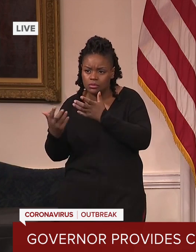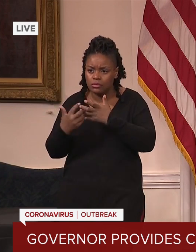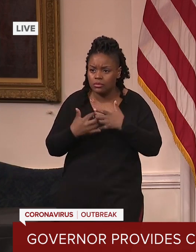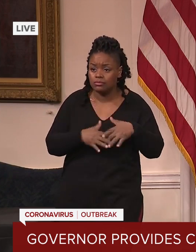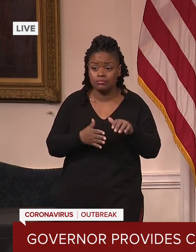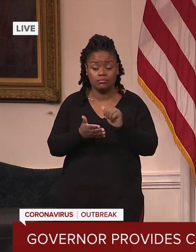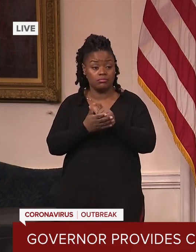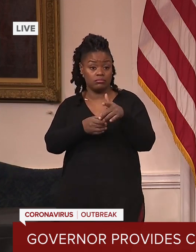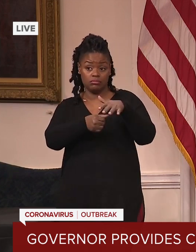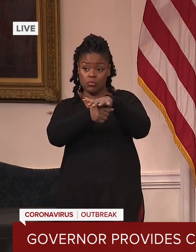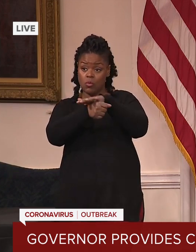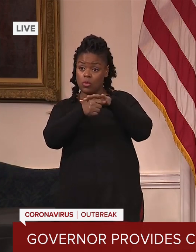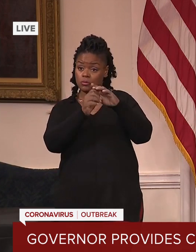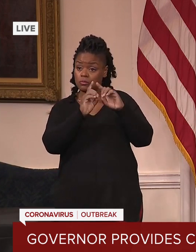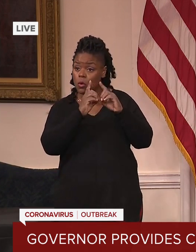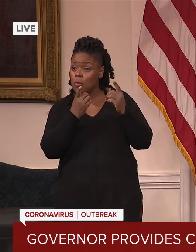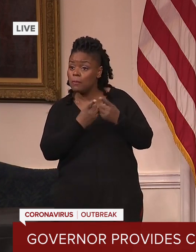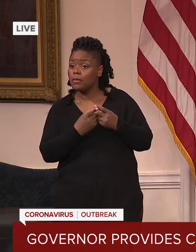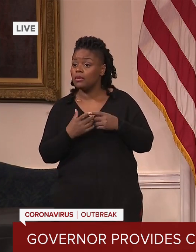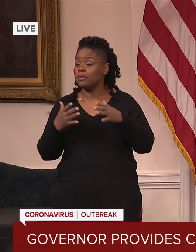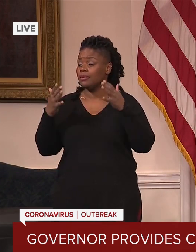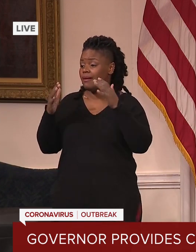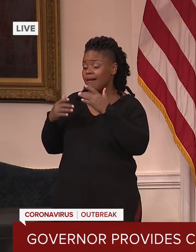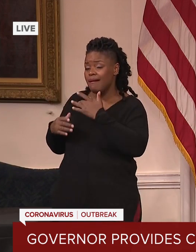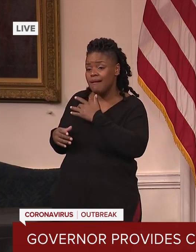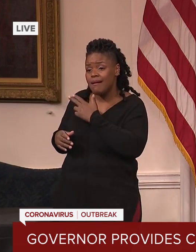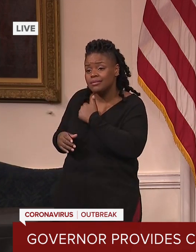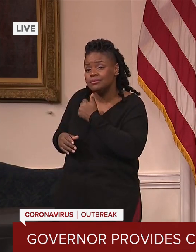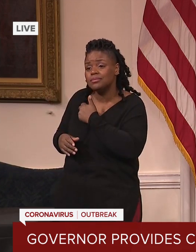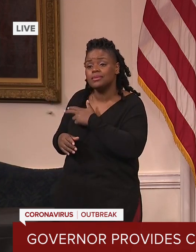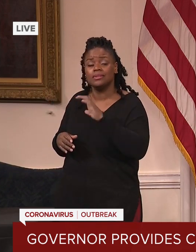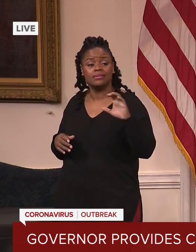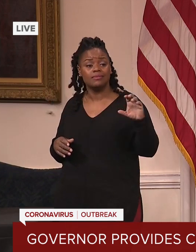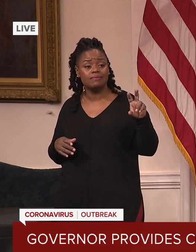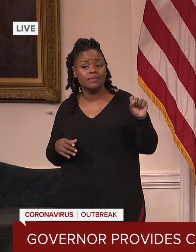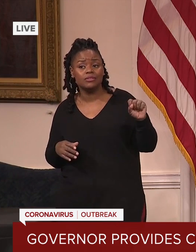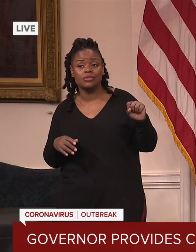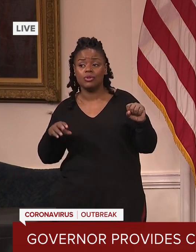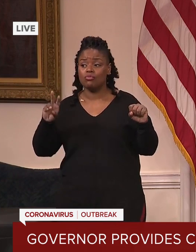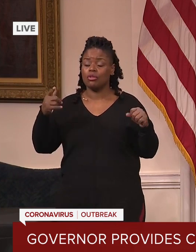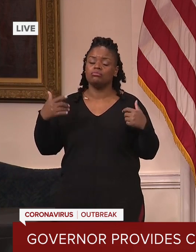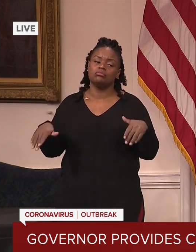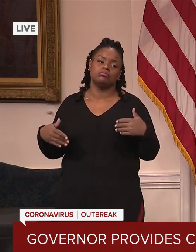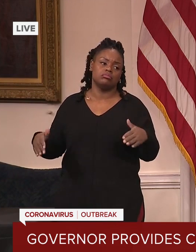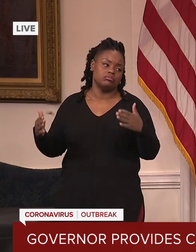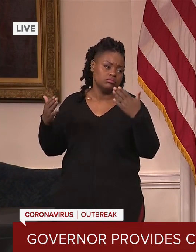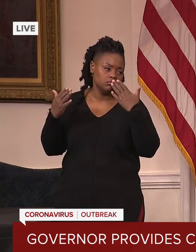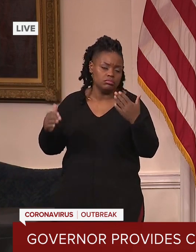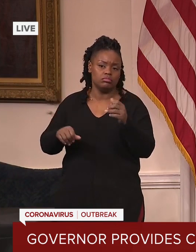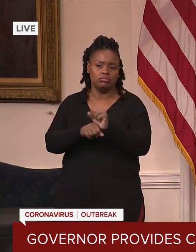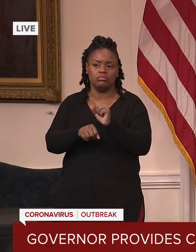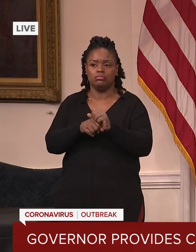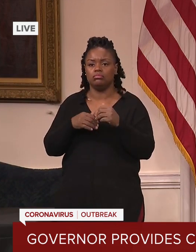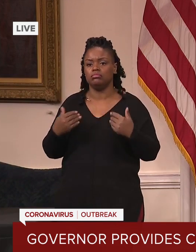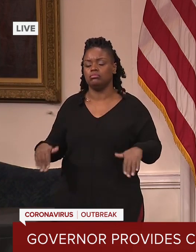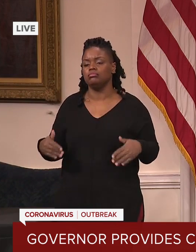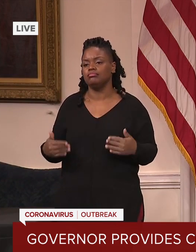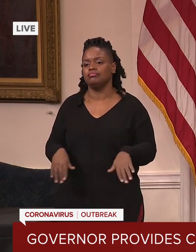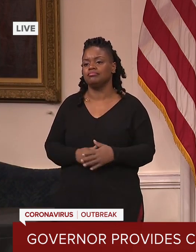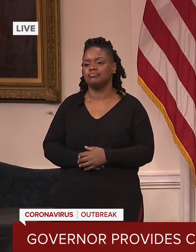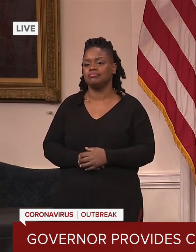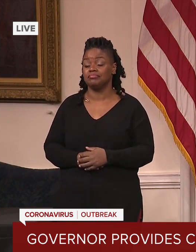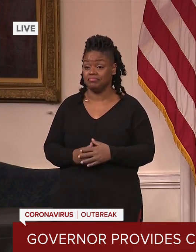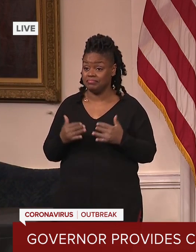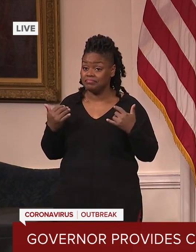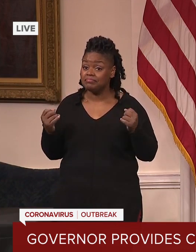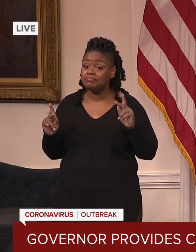and our CVS and Walgreens partners have been doing every day for the last few weeks. So many Marylanders who are currently